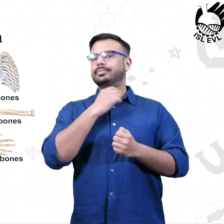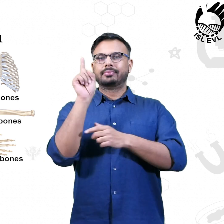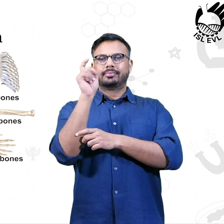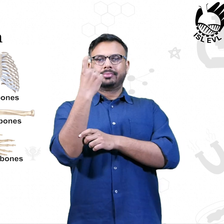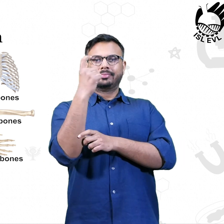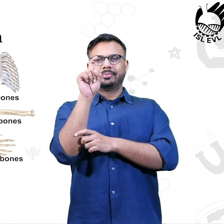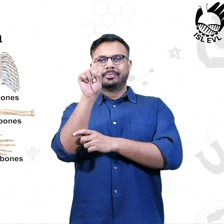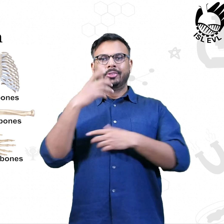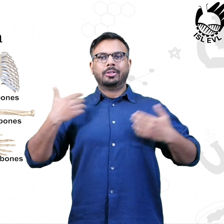of the skeletal system.